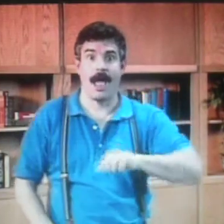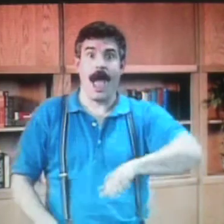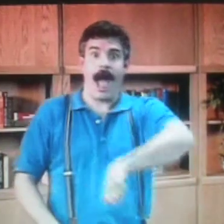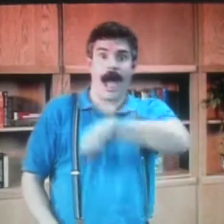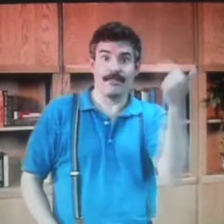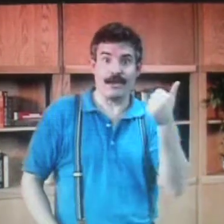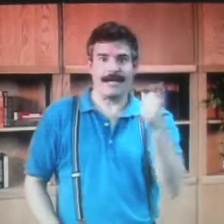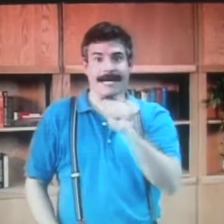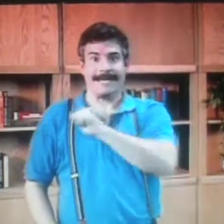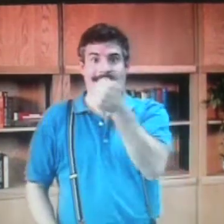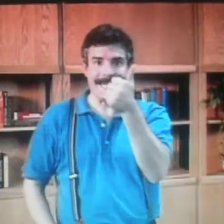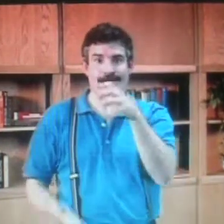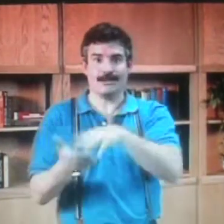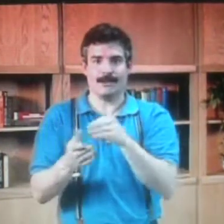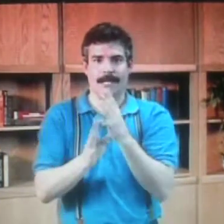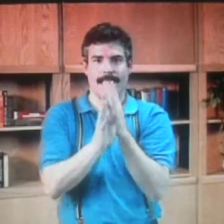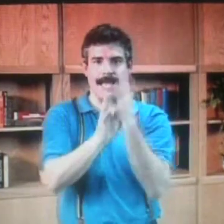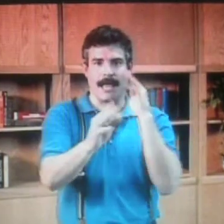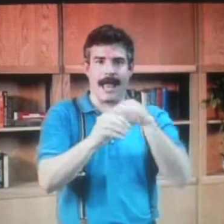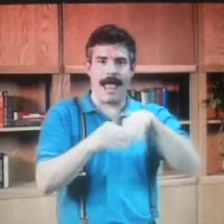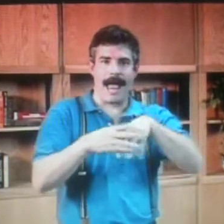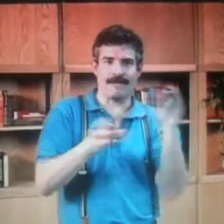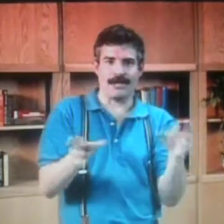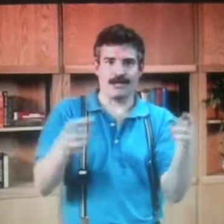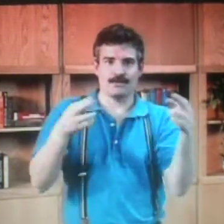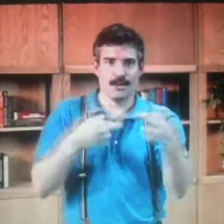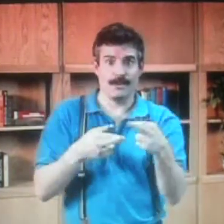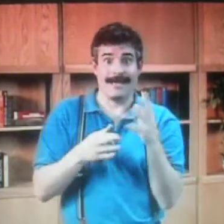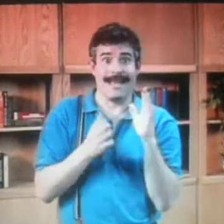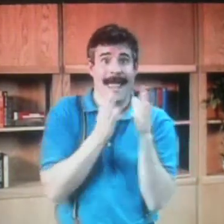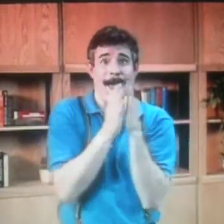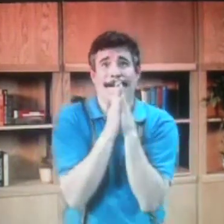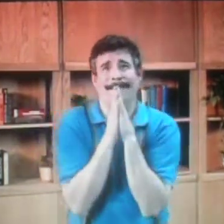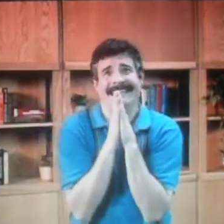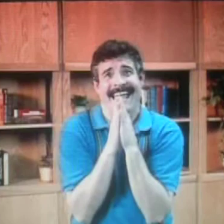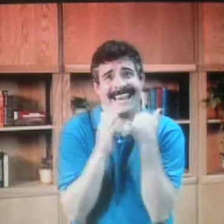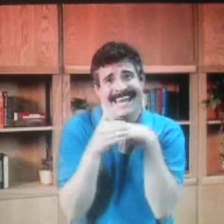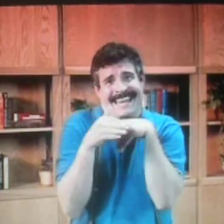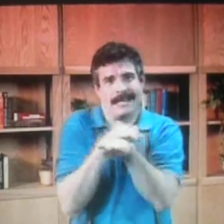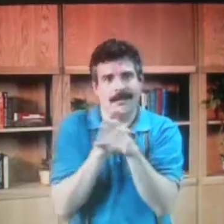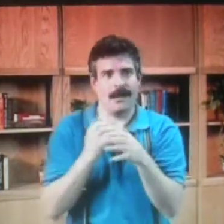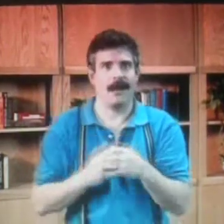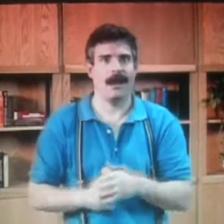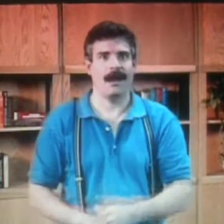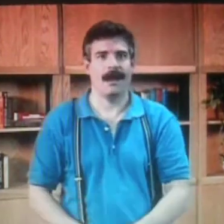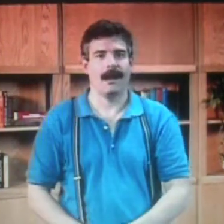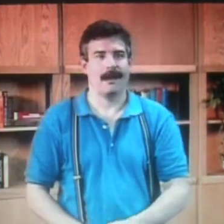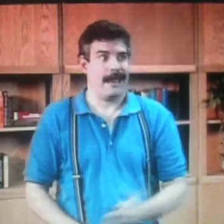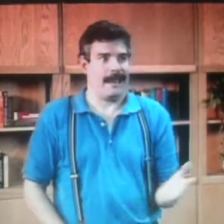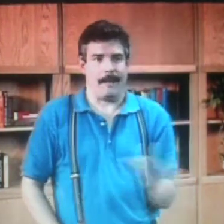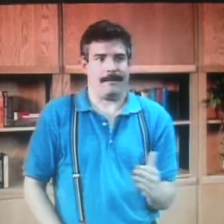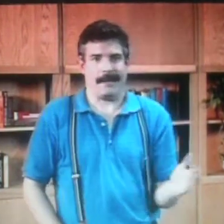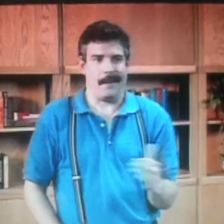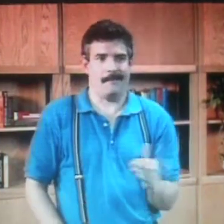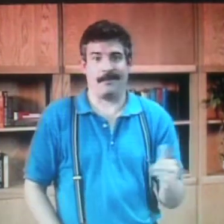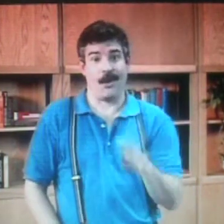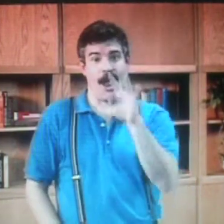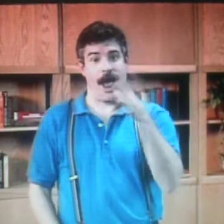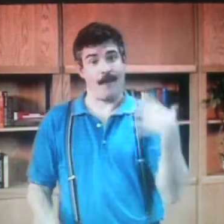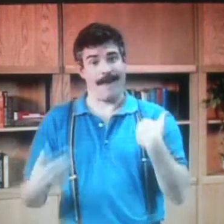I was like, what? And there was another 10 students standing outside the room begging to enter my class. So I let a few